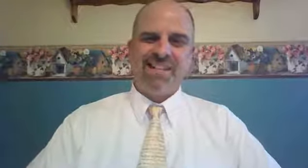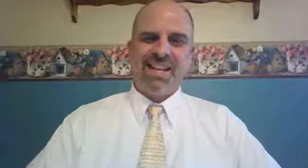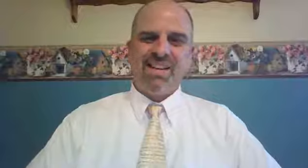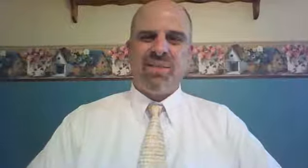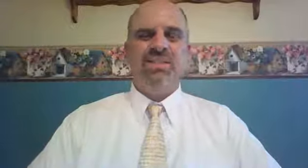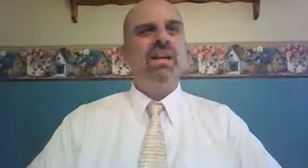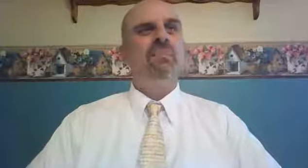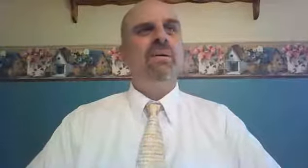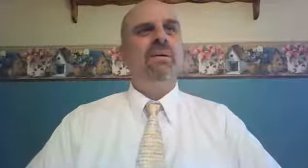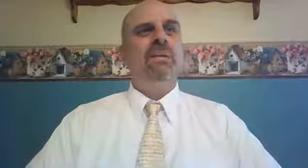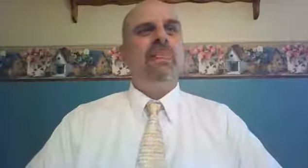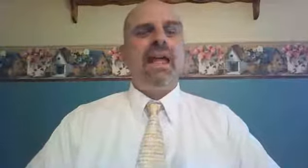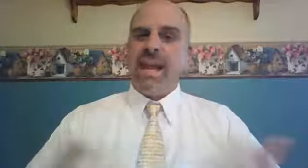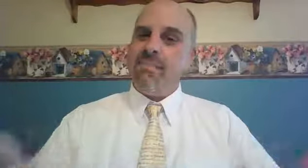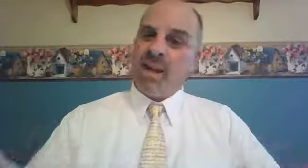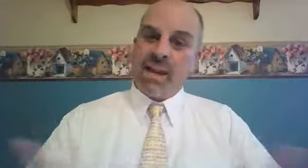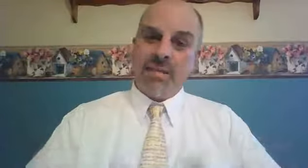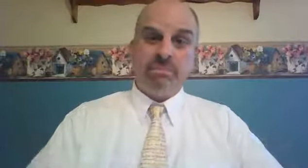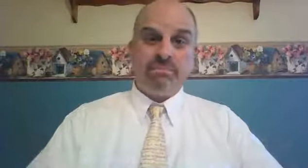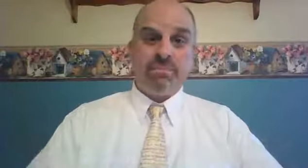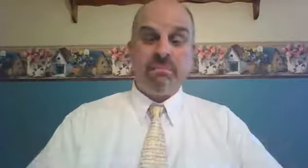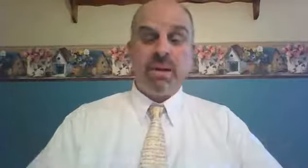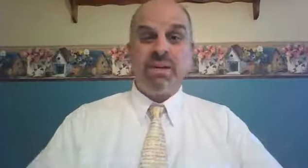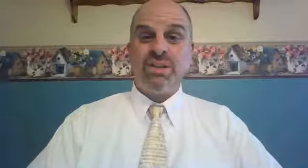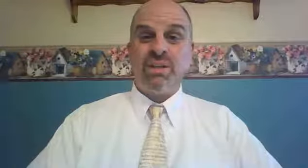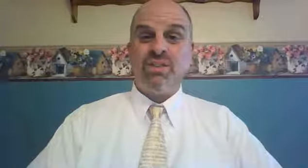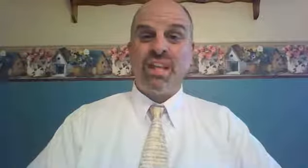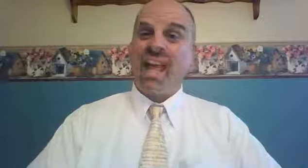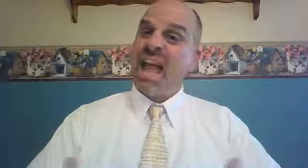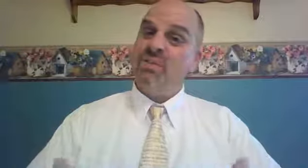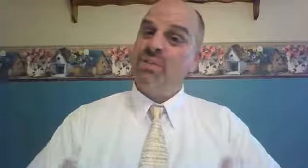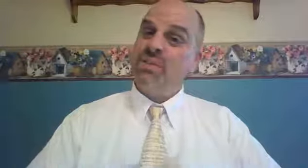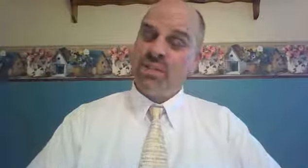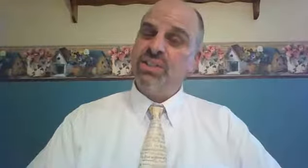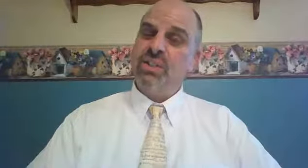For example, Abraham marries his half-sister.